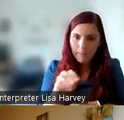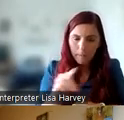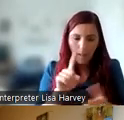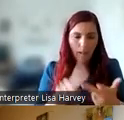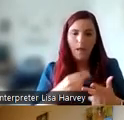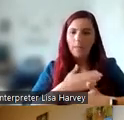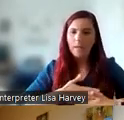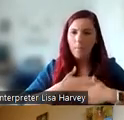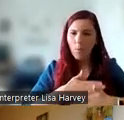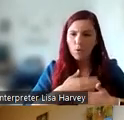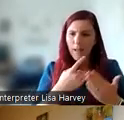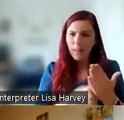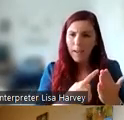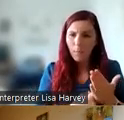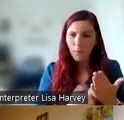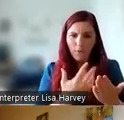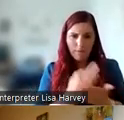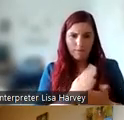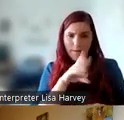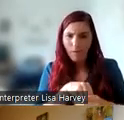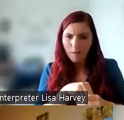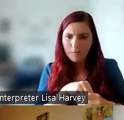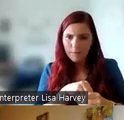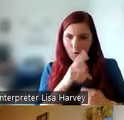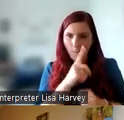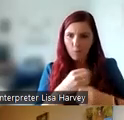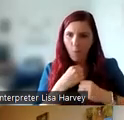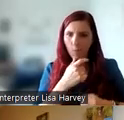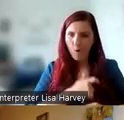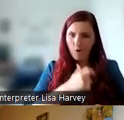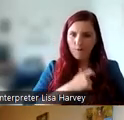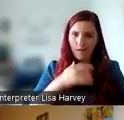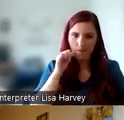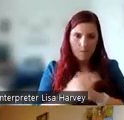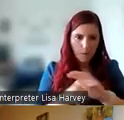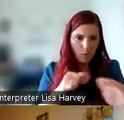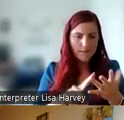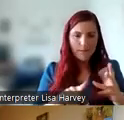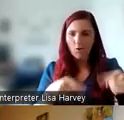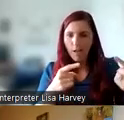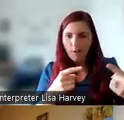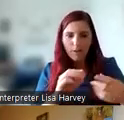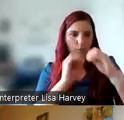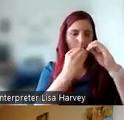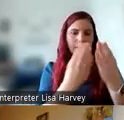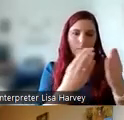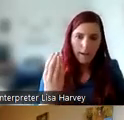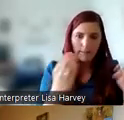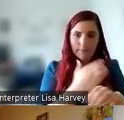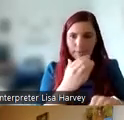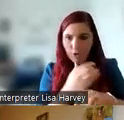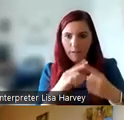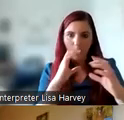that's often involved in running a PPI group and challenges with creating and maintaining a panel. So things like logistics and communications and